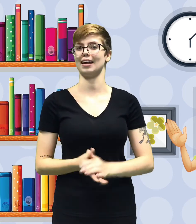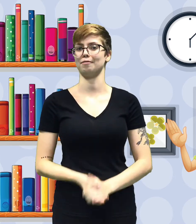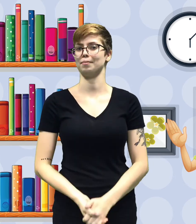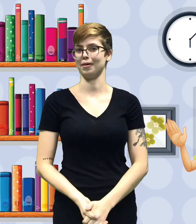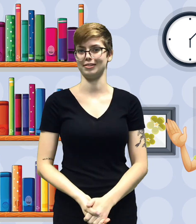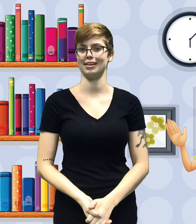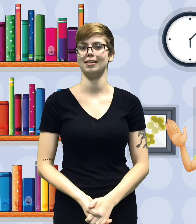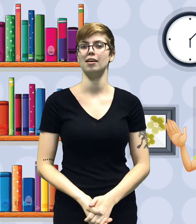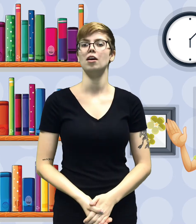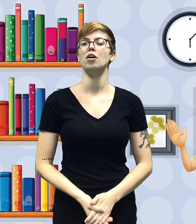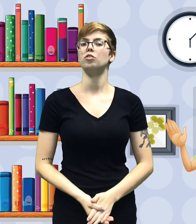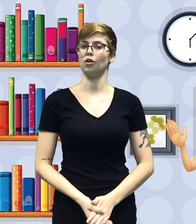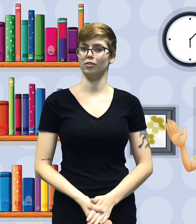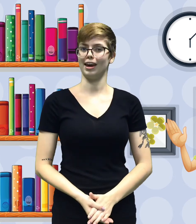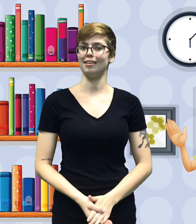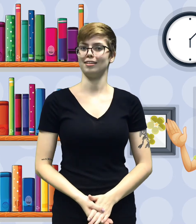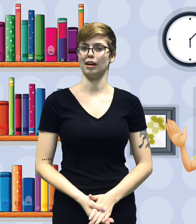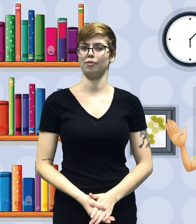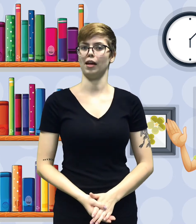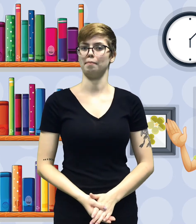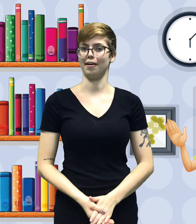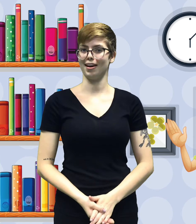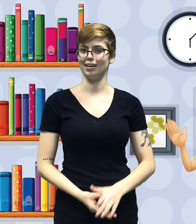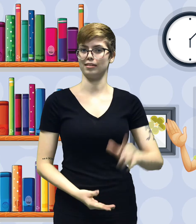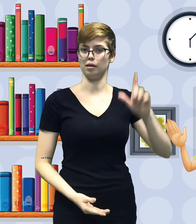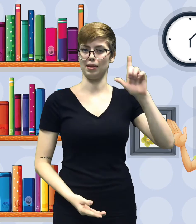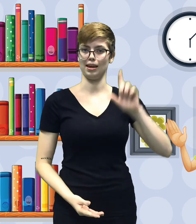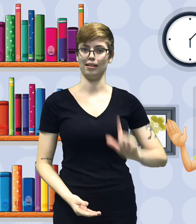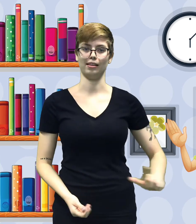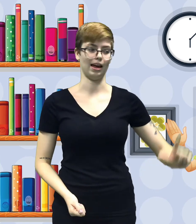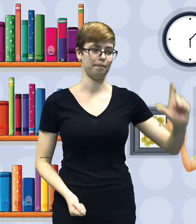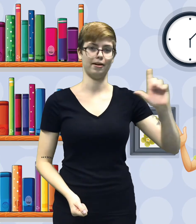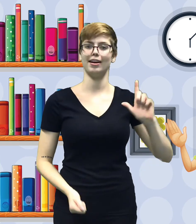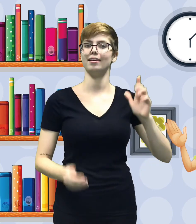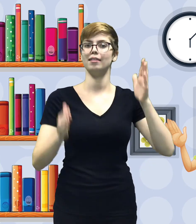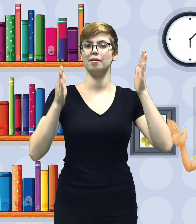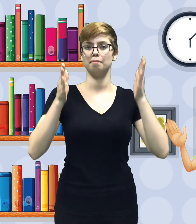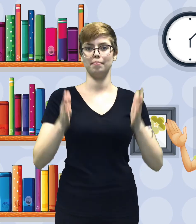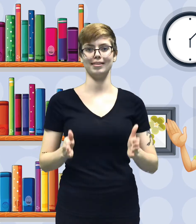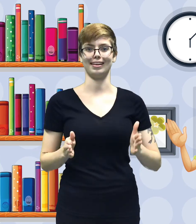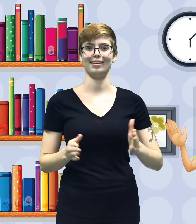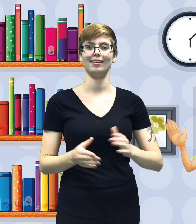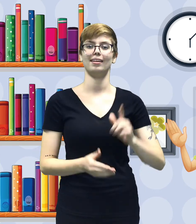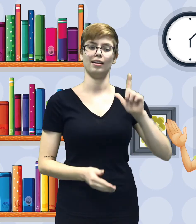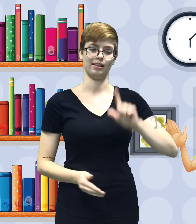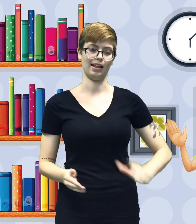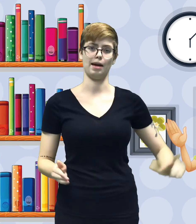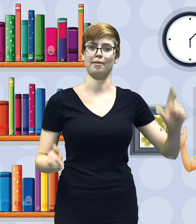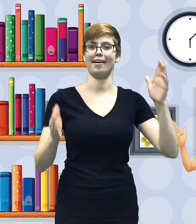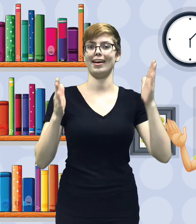sign for person. So all together the sign for librarian is going to be library person. Librarian.